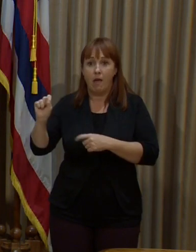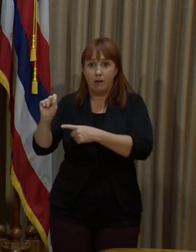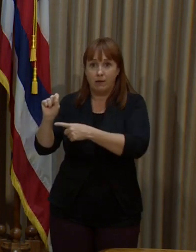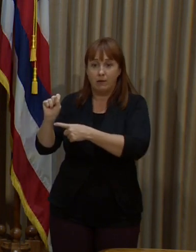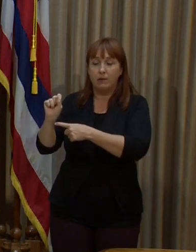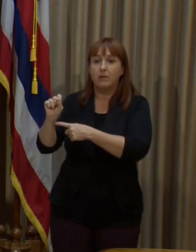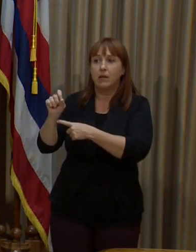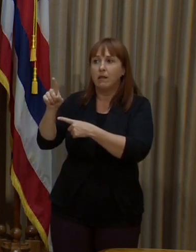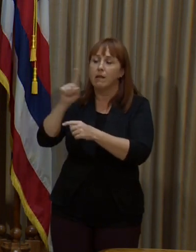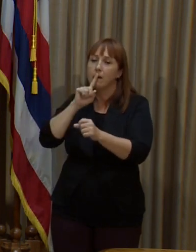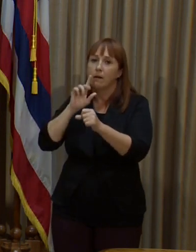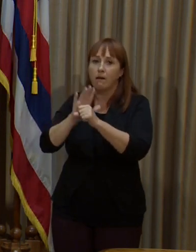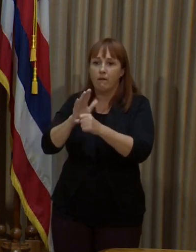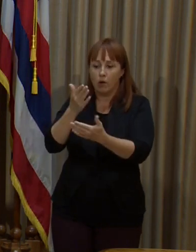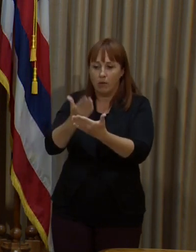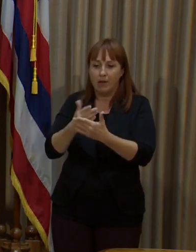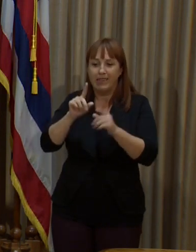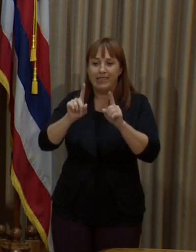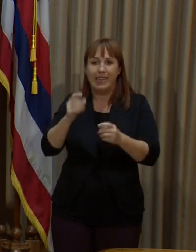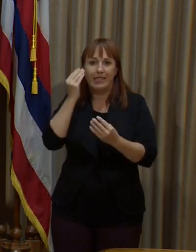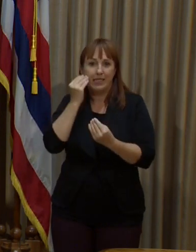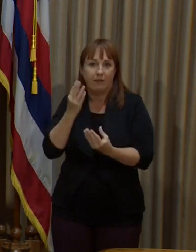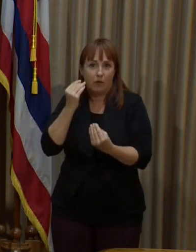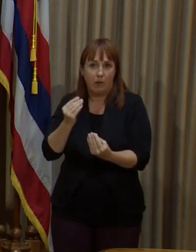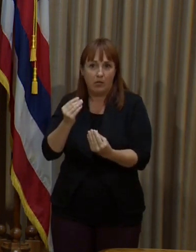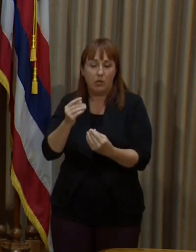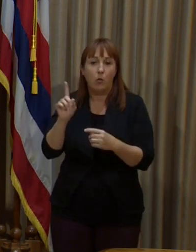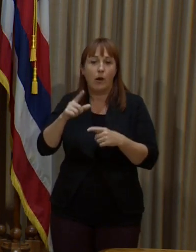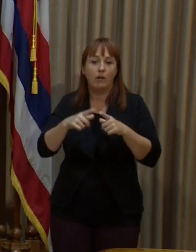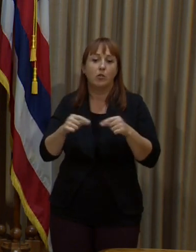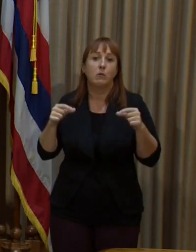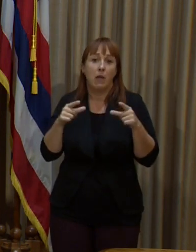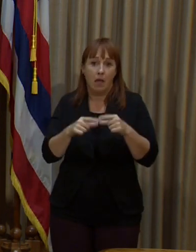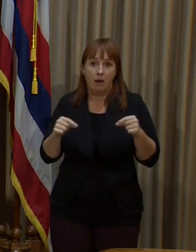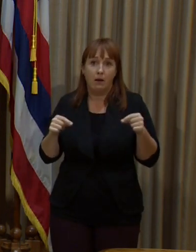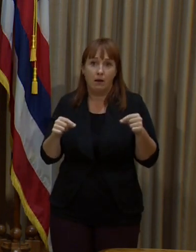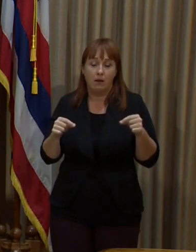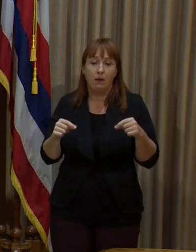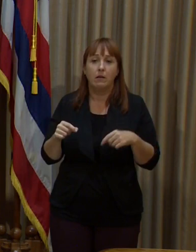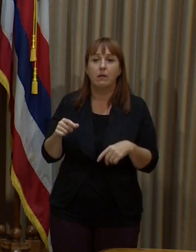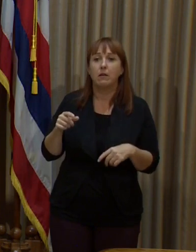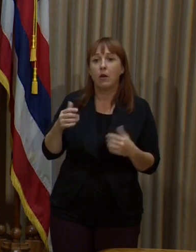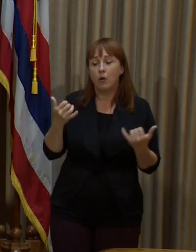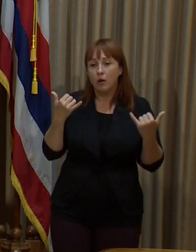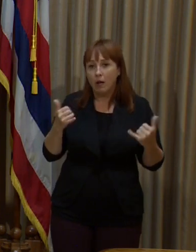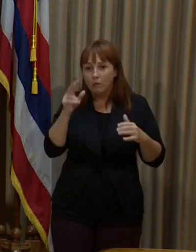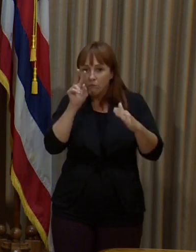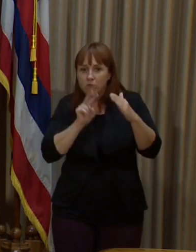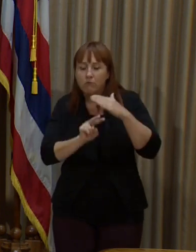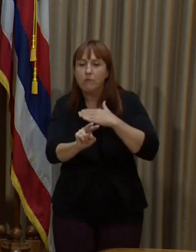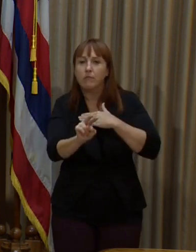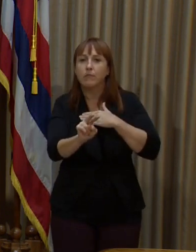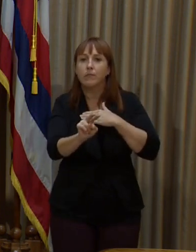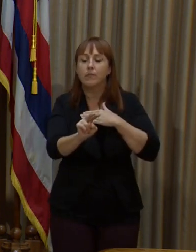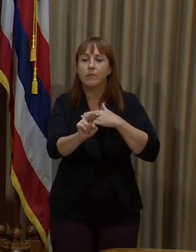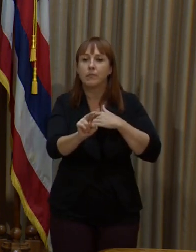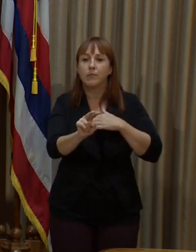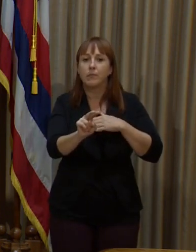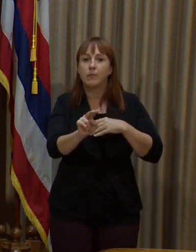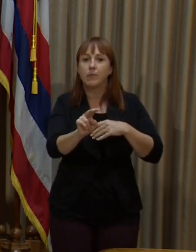verify test information in Japan. And so we do anticipate that